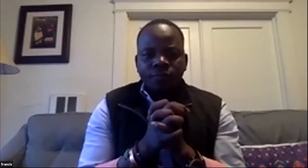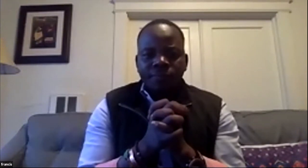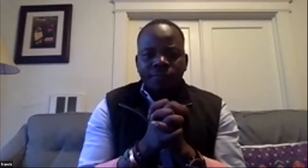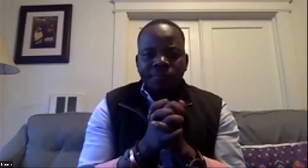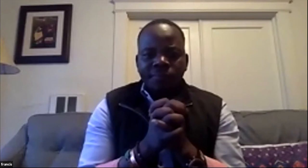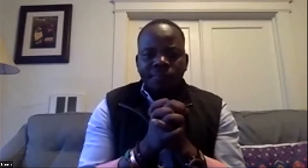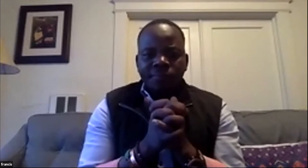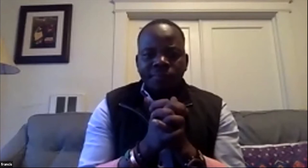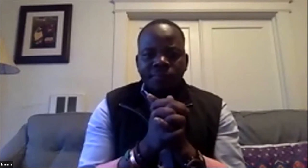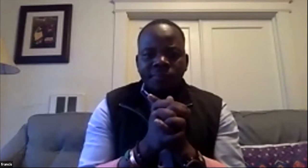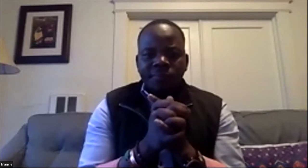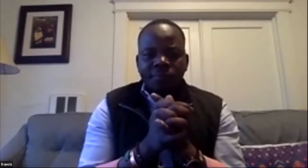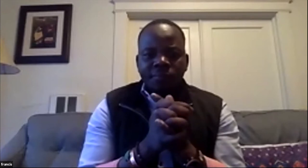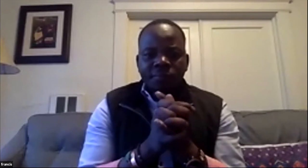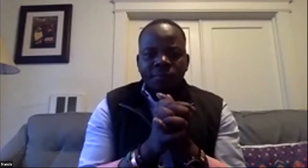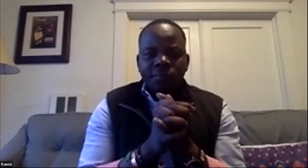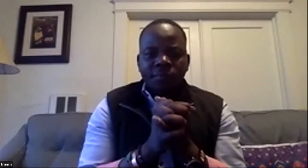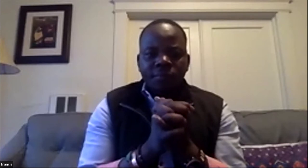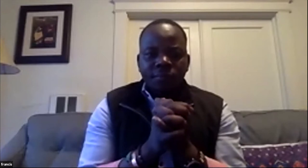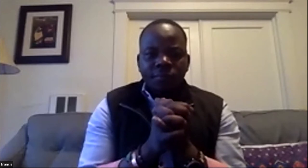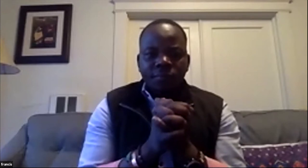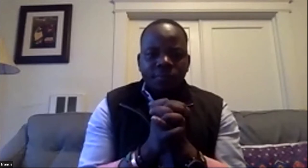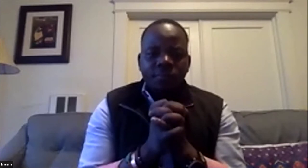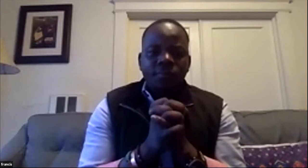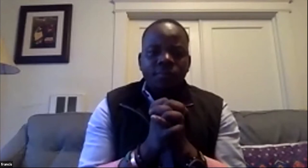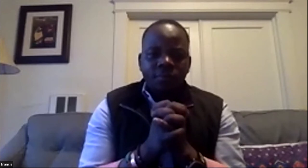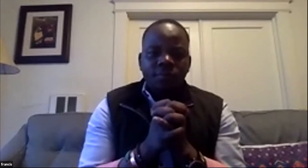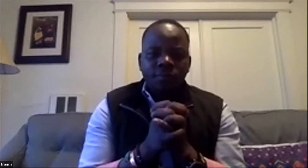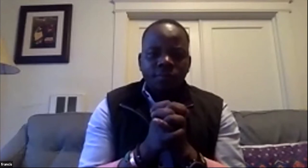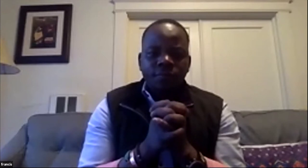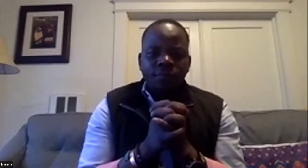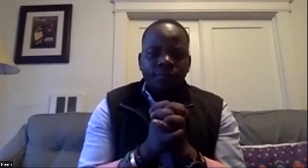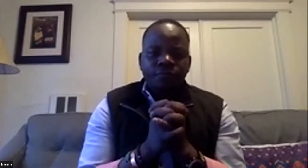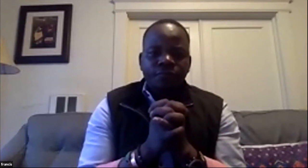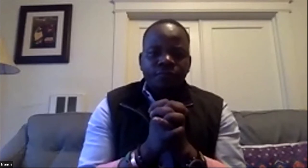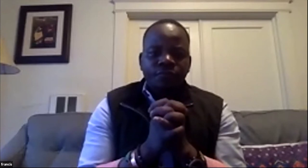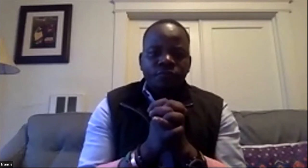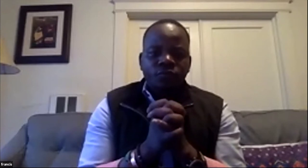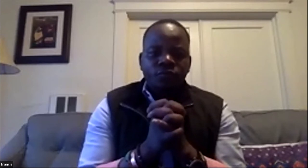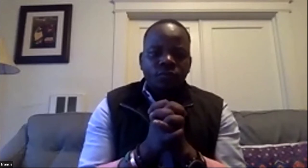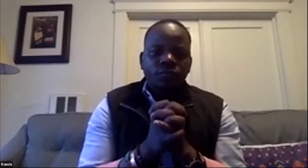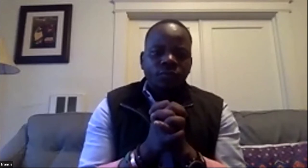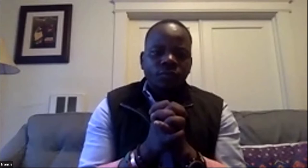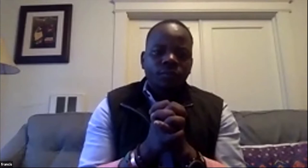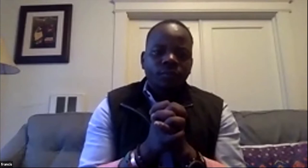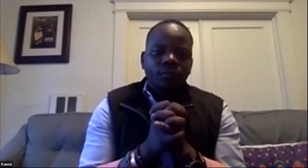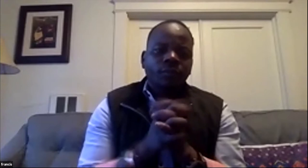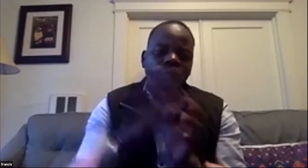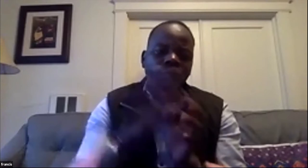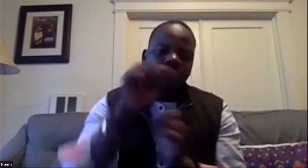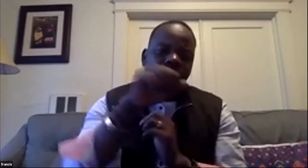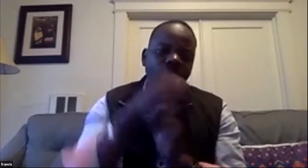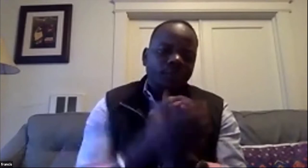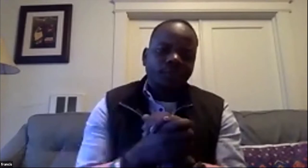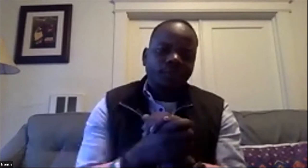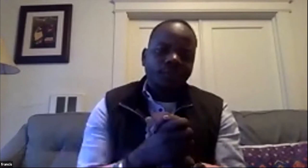from their own families because the medical providers are not recommending sign language because they don't sign and